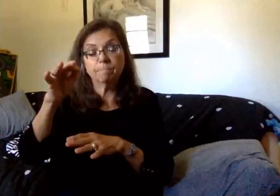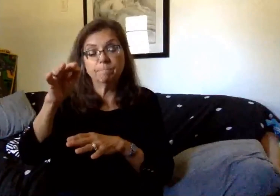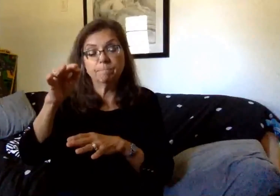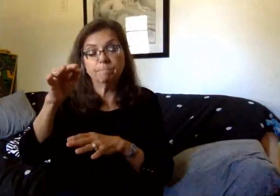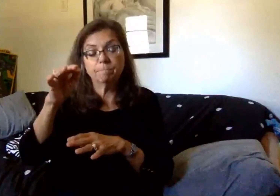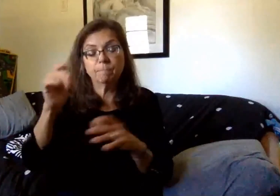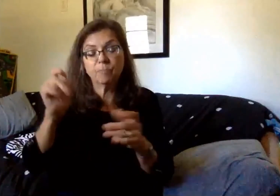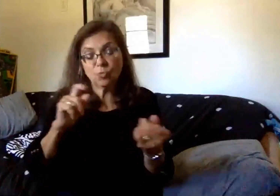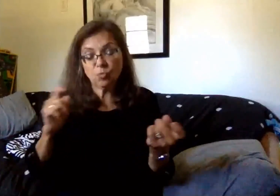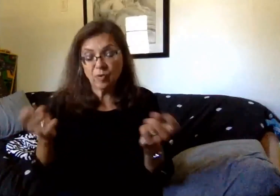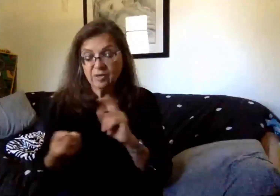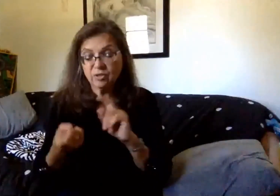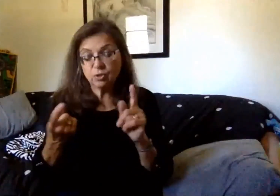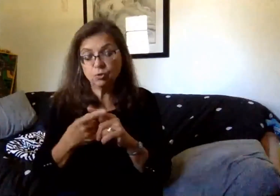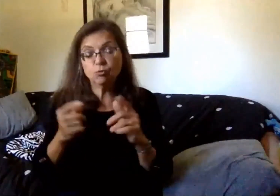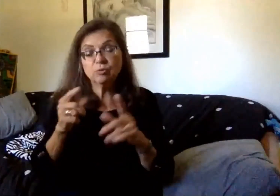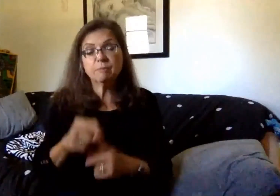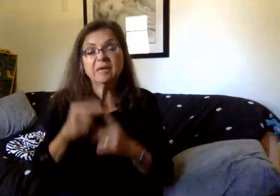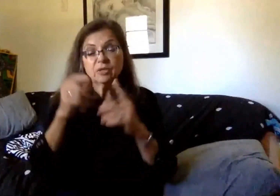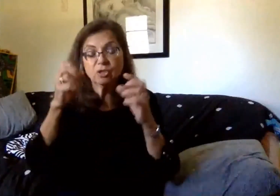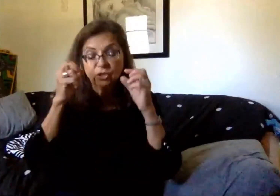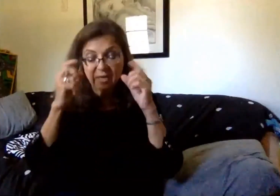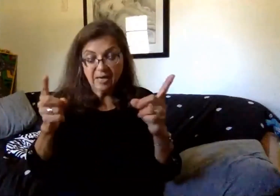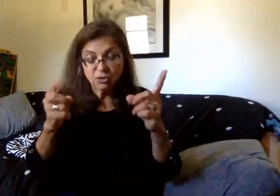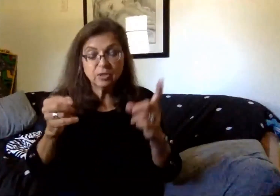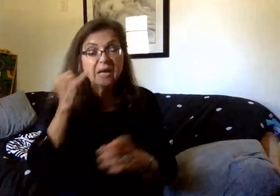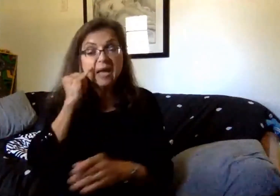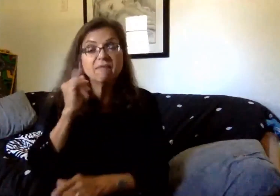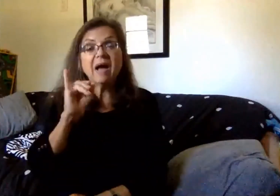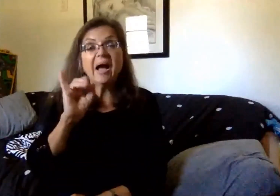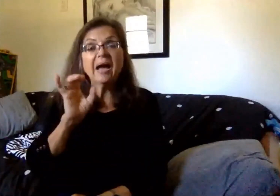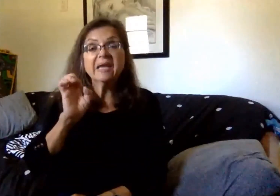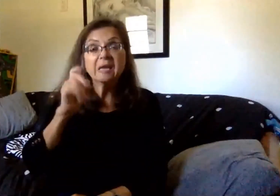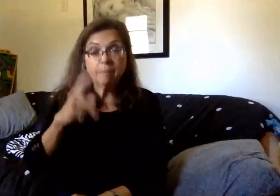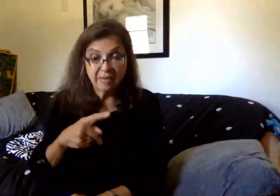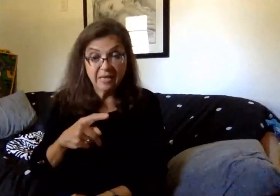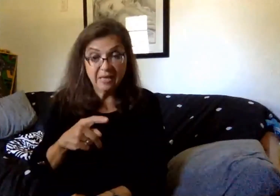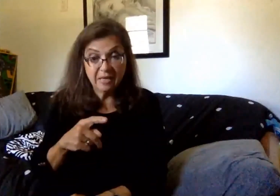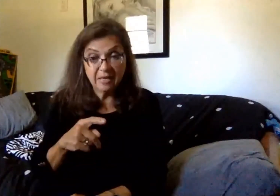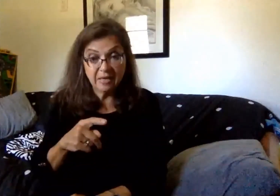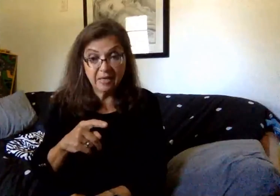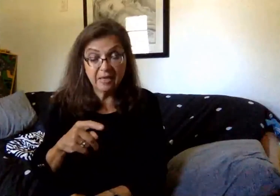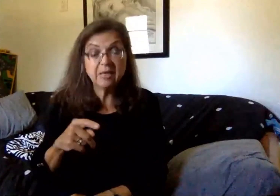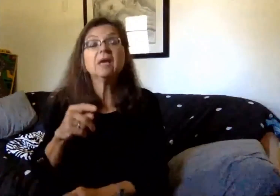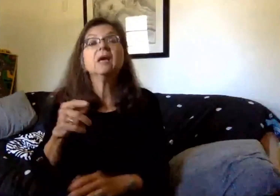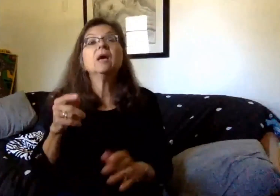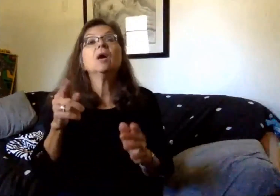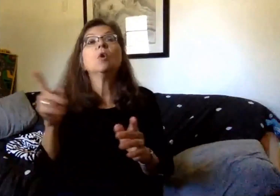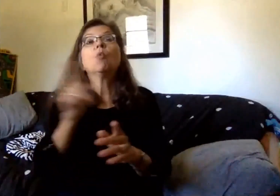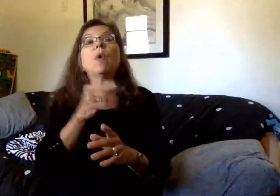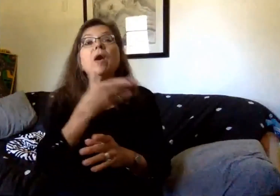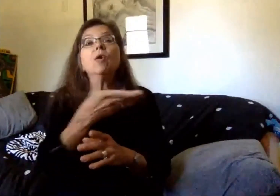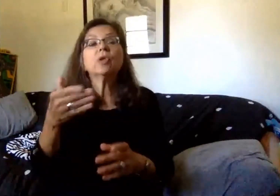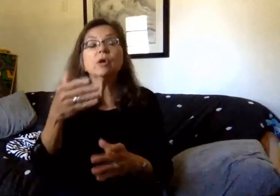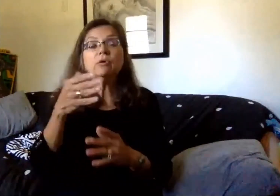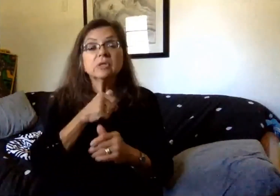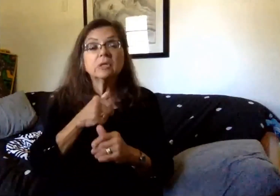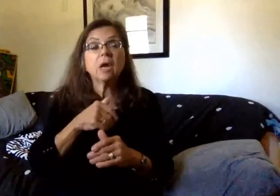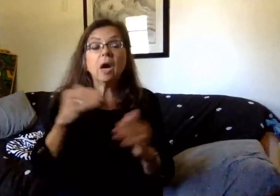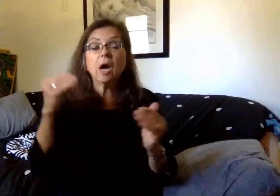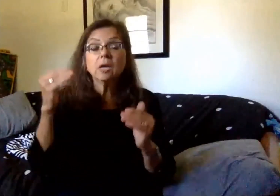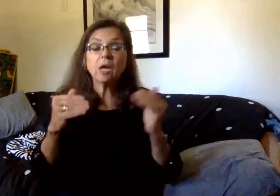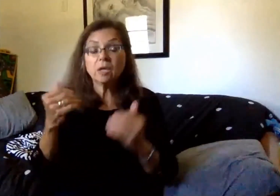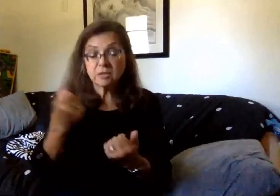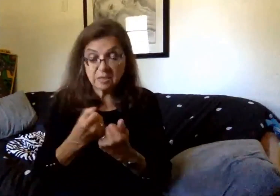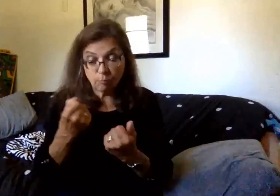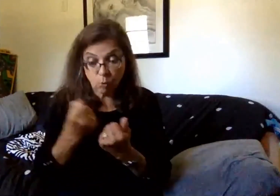Transitioning to special education, if a student with an IEP in a general education classroom has an adult support for instructional purposes, will they have access to their